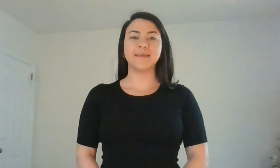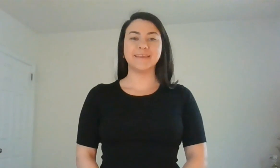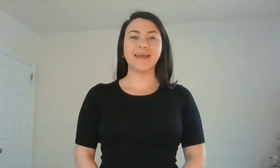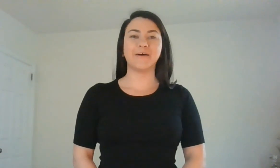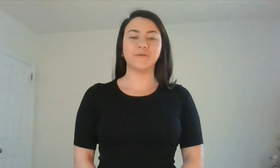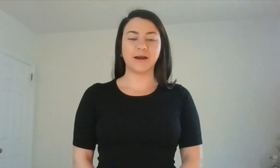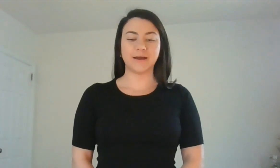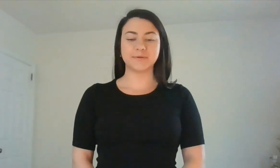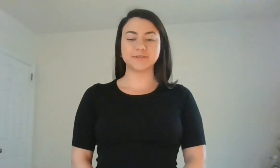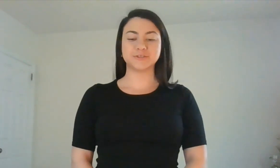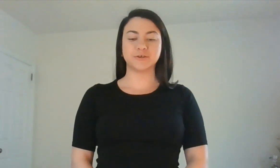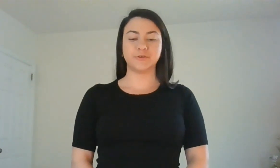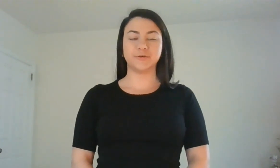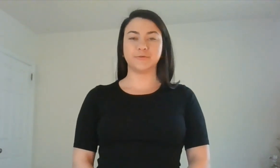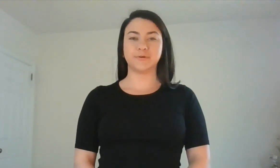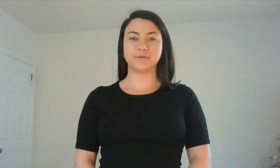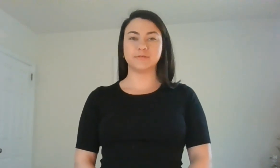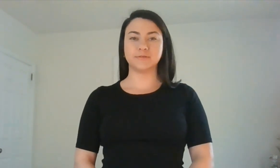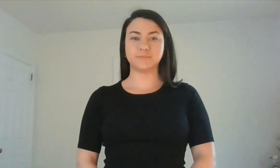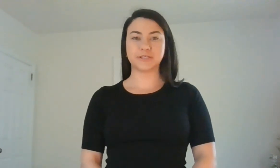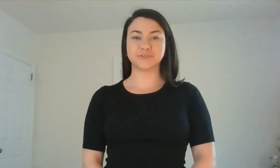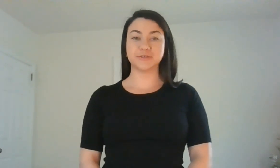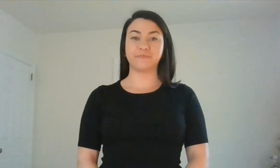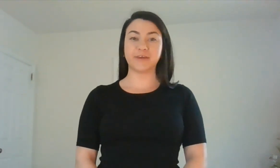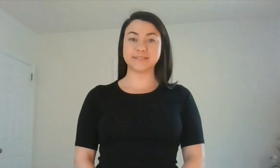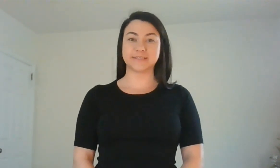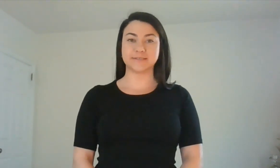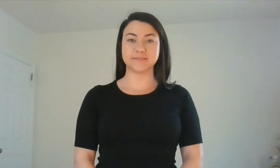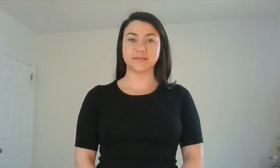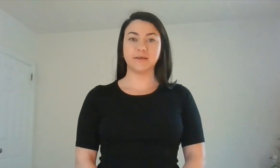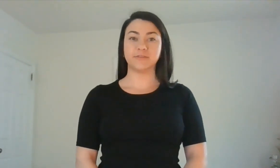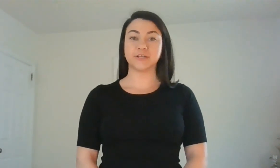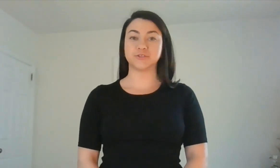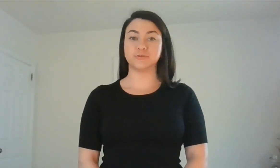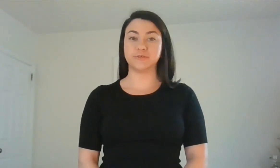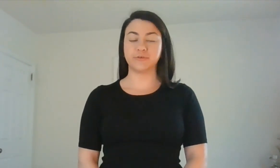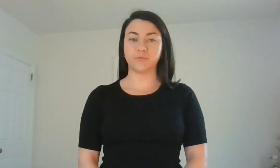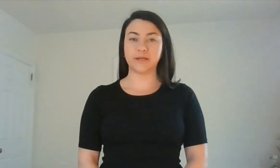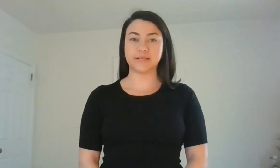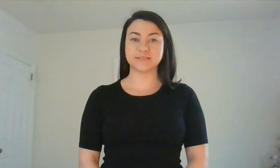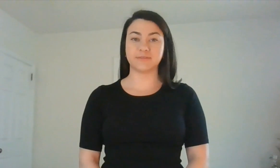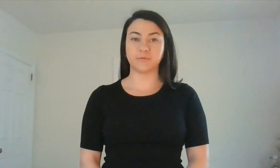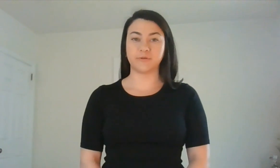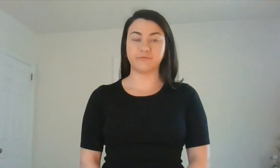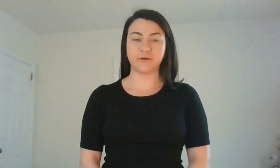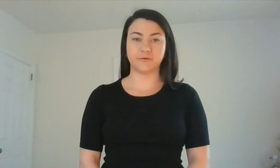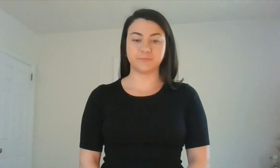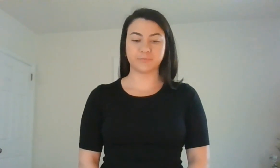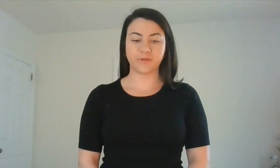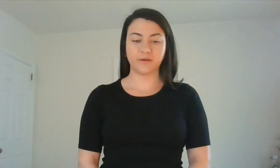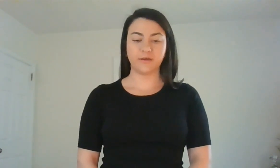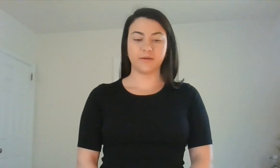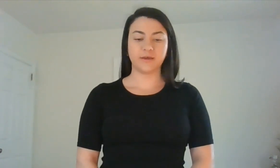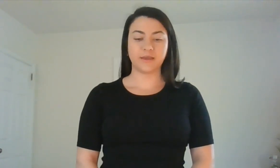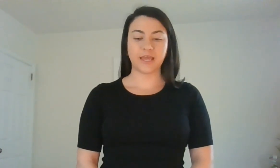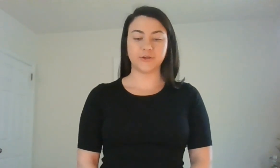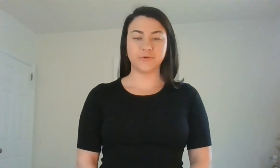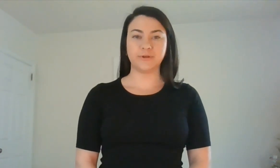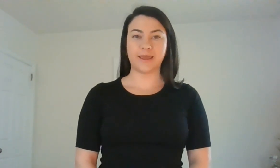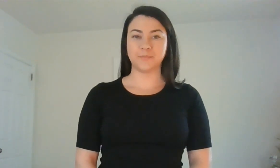Now, I'm going to show you pictures of faces that show different ways that we feel. Can you name